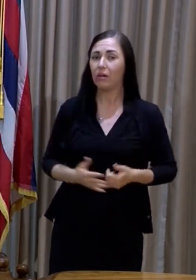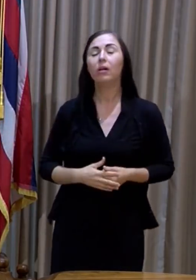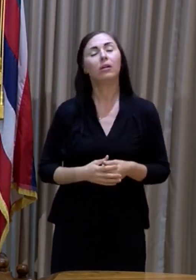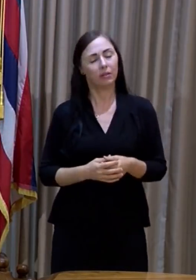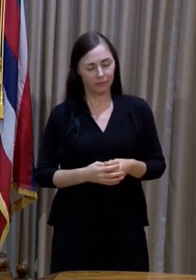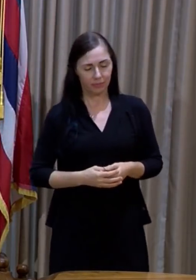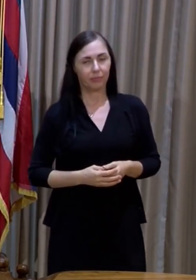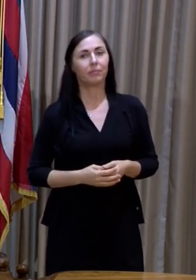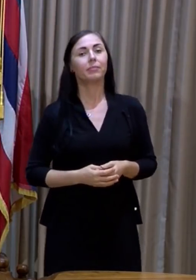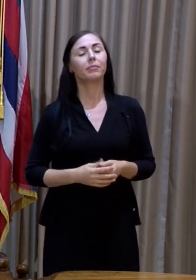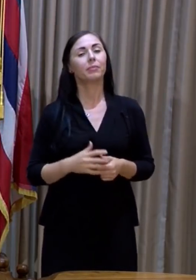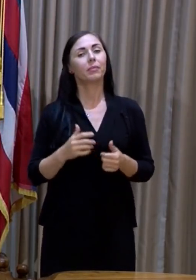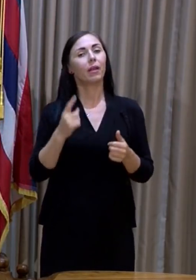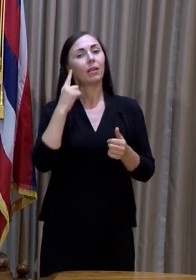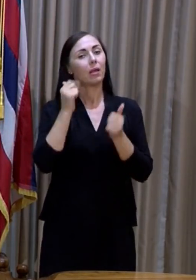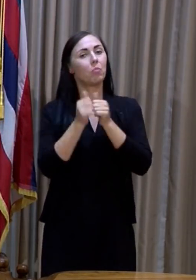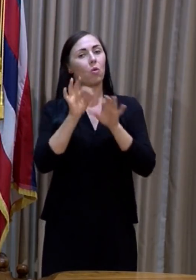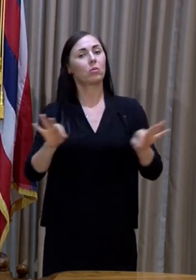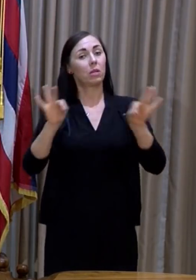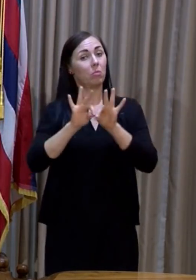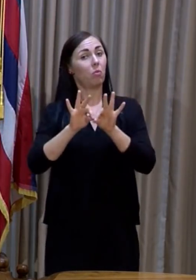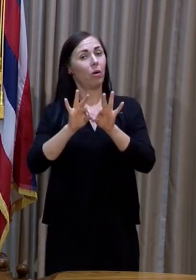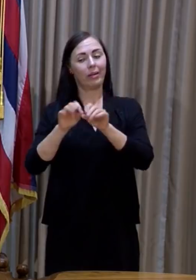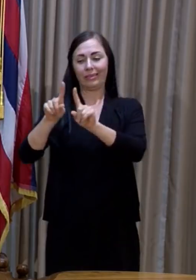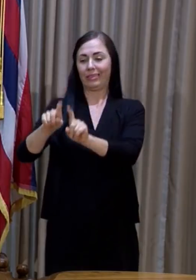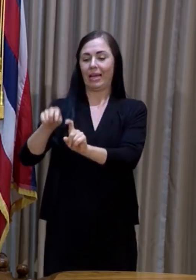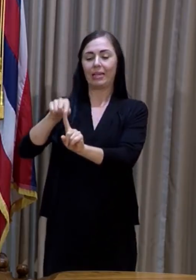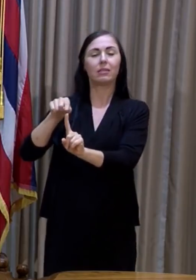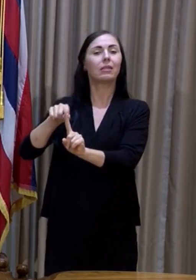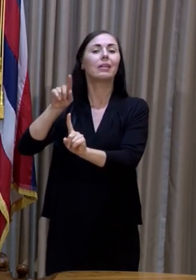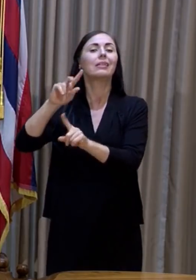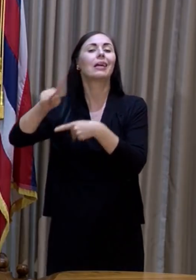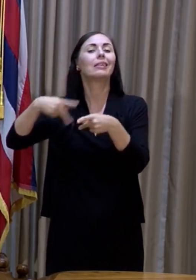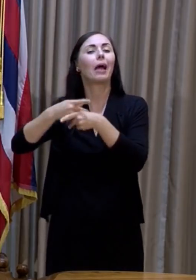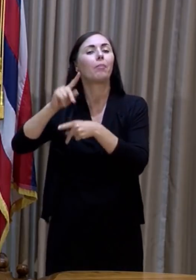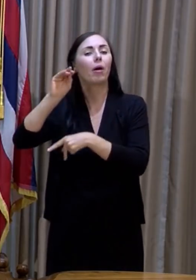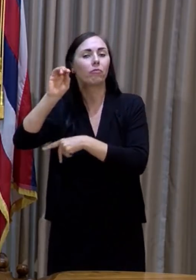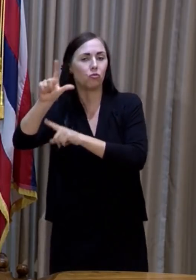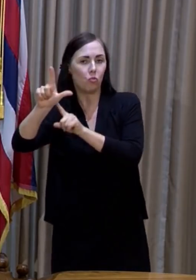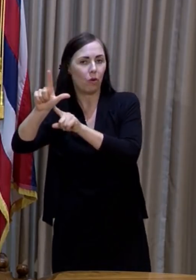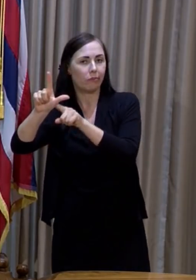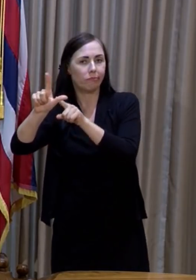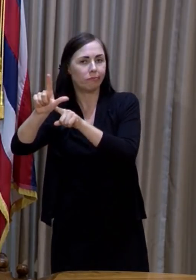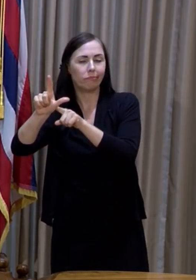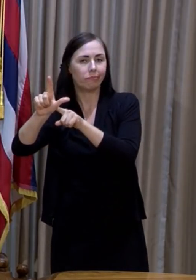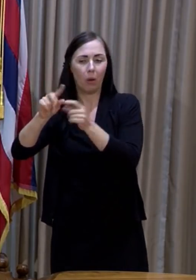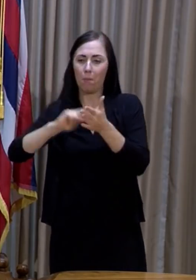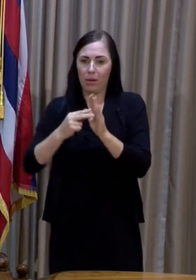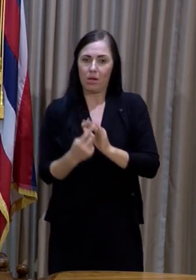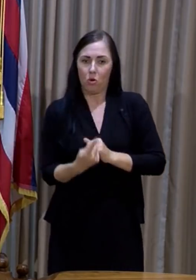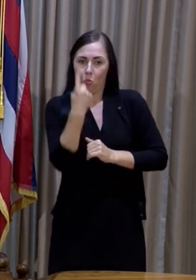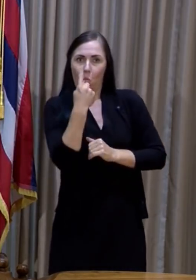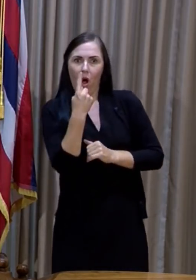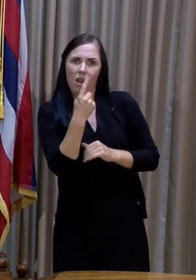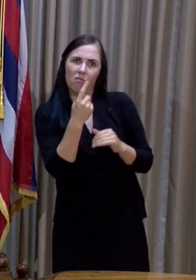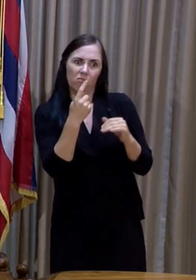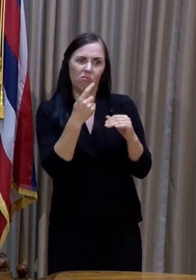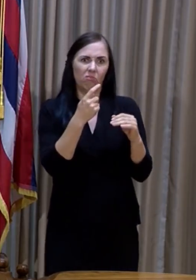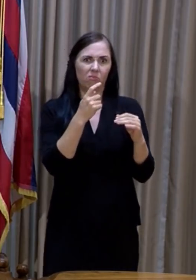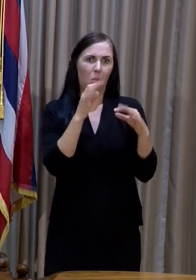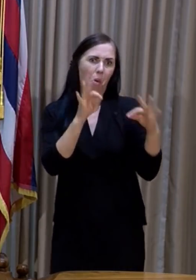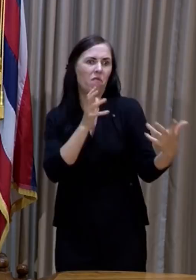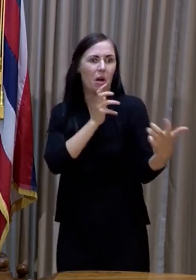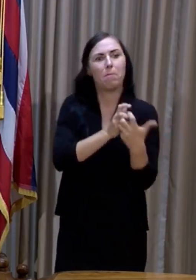I think what we need to remember about tests are that they are tools. So there's no one right tool for everything, and it really